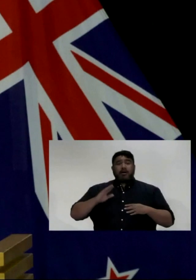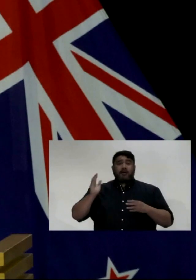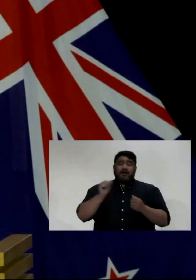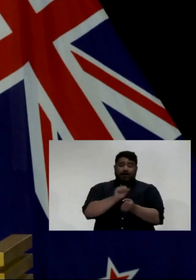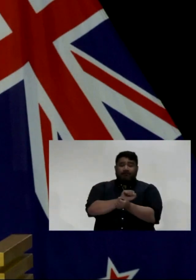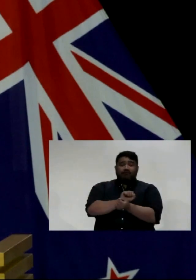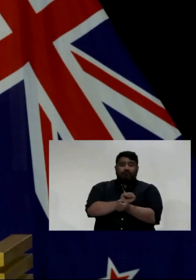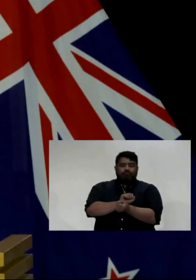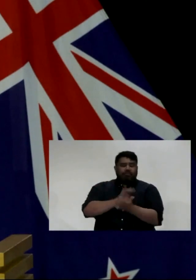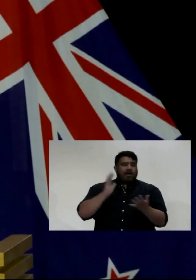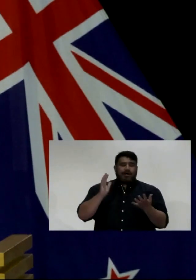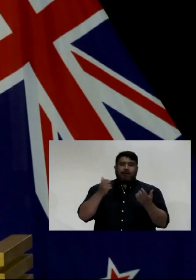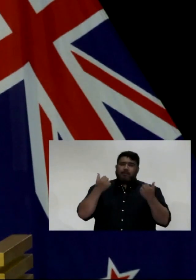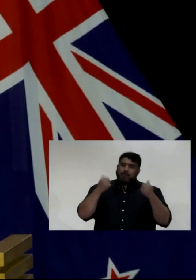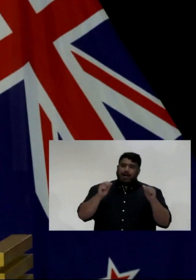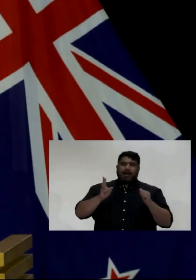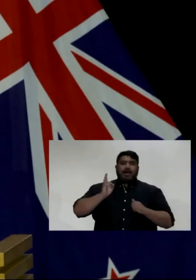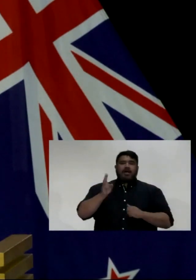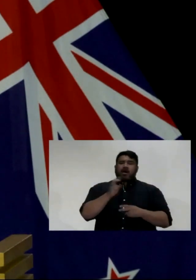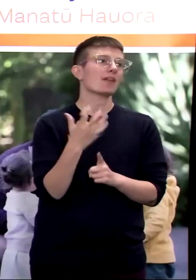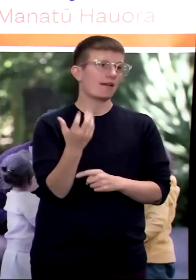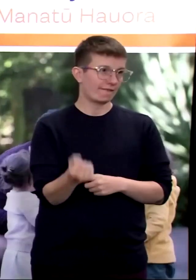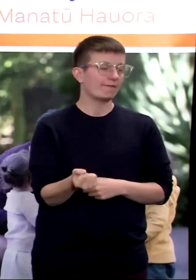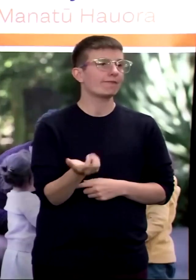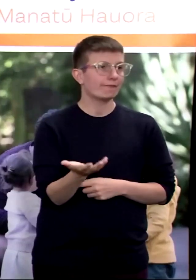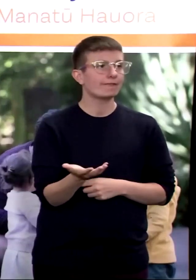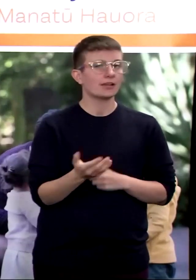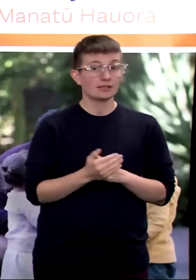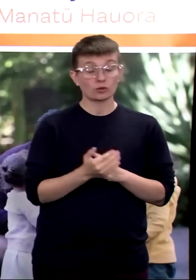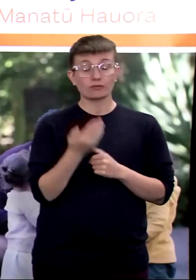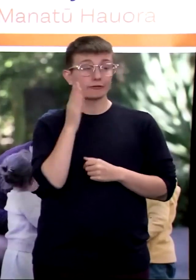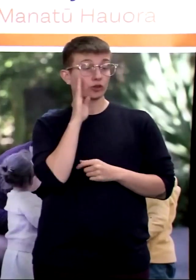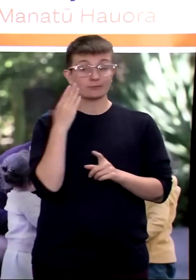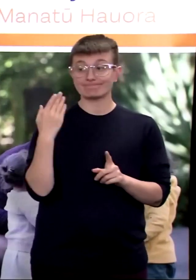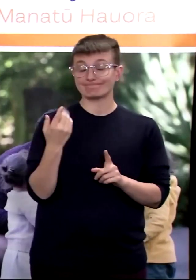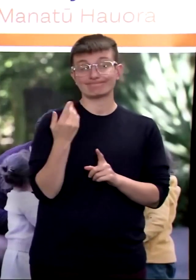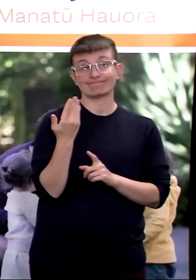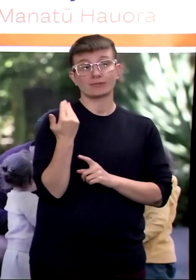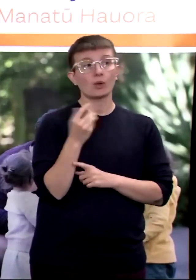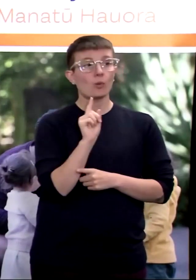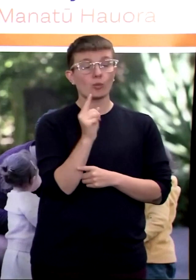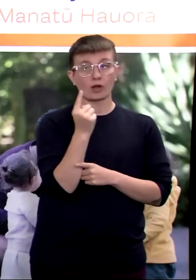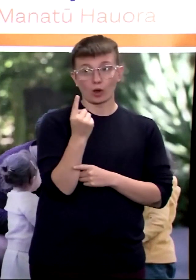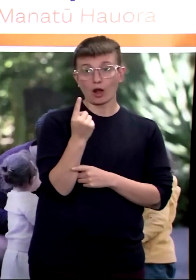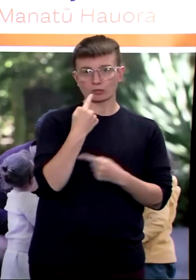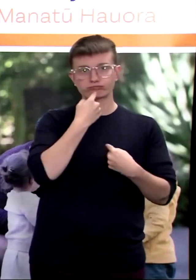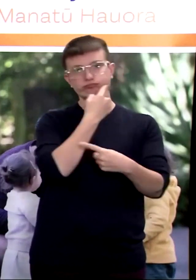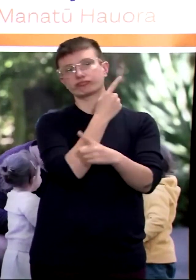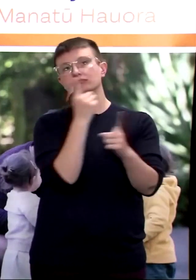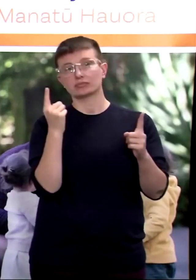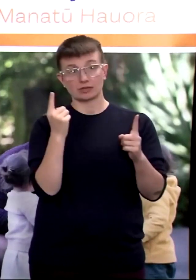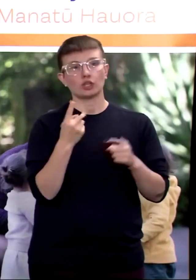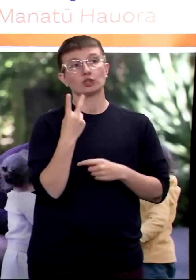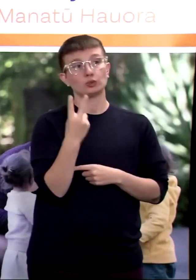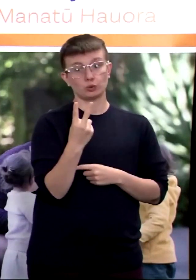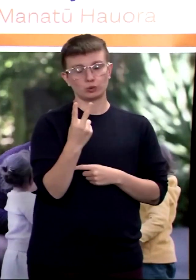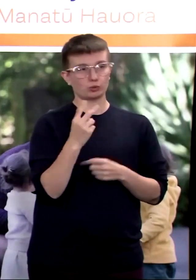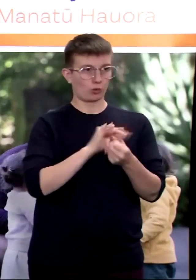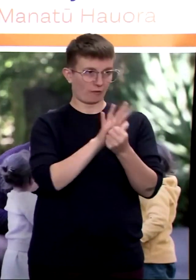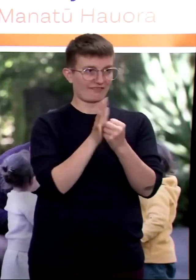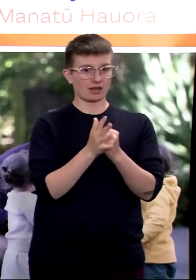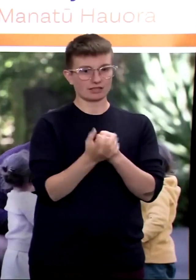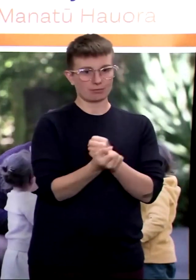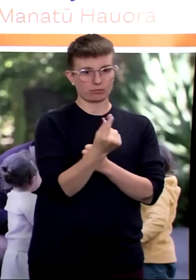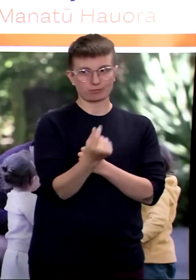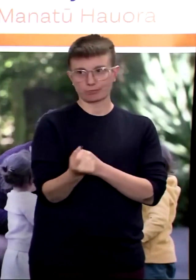some others were allowed in under special conditions. We have had two cases. These are two women. The two new cases were women aged in their 30s